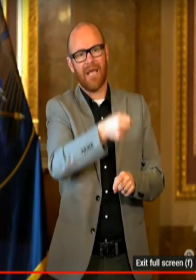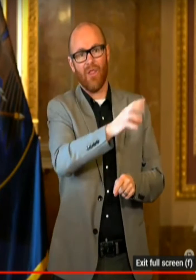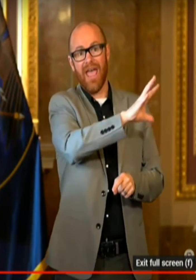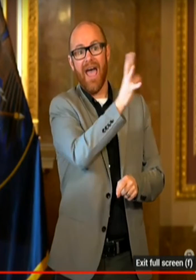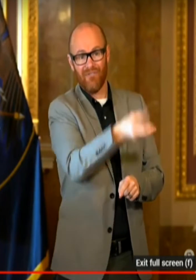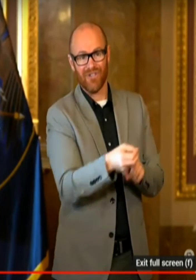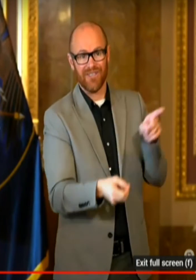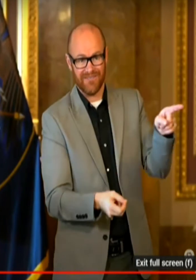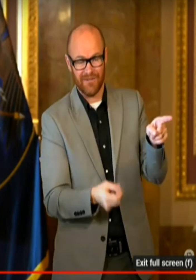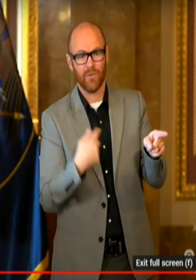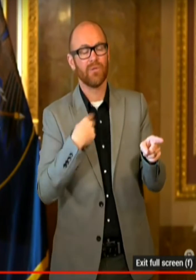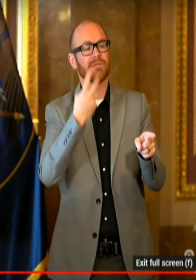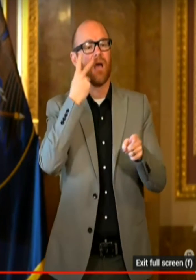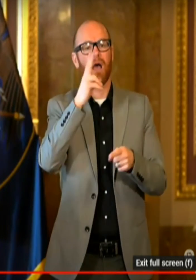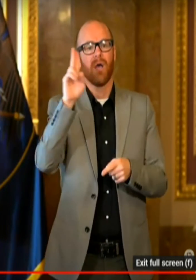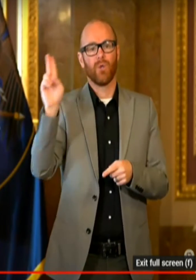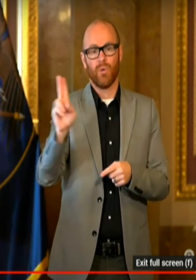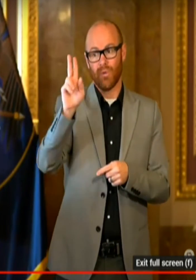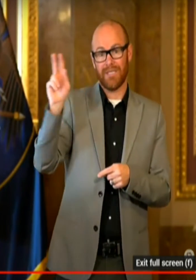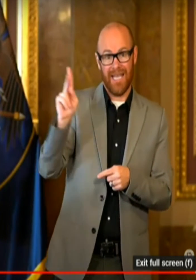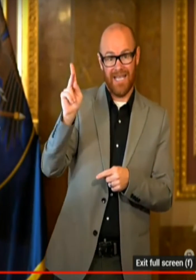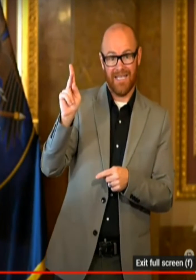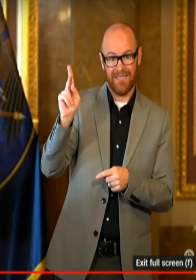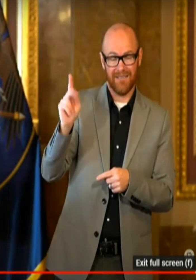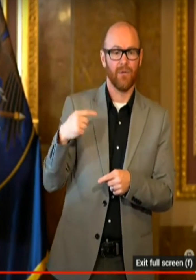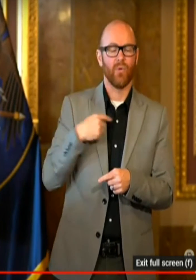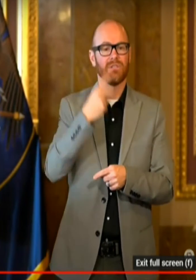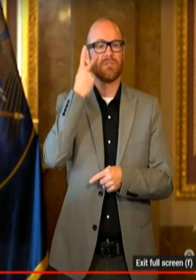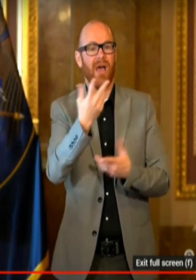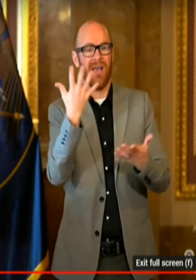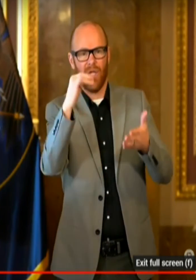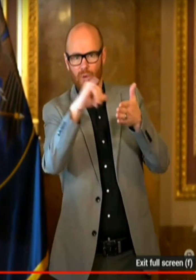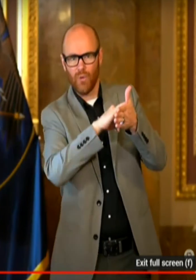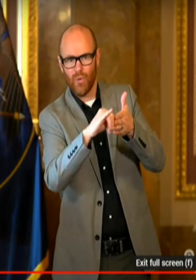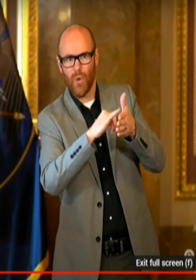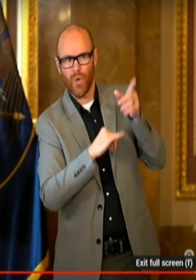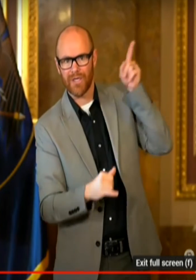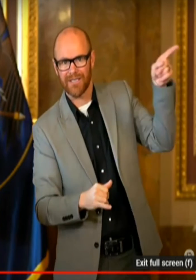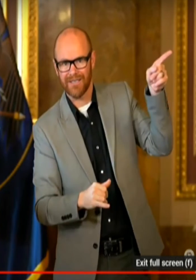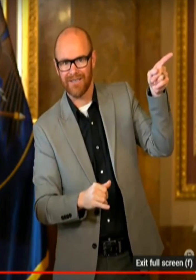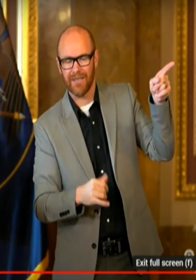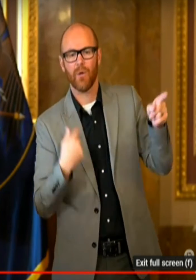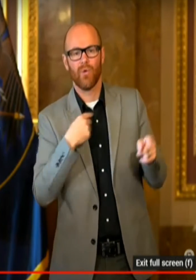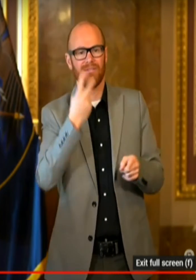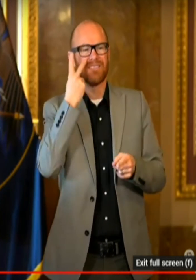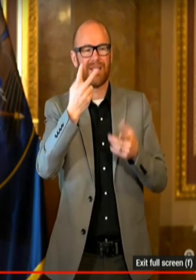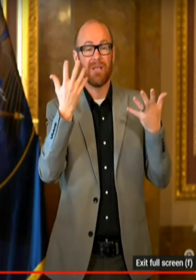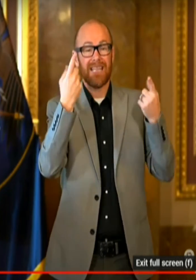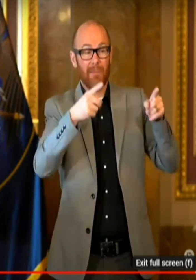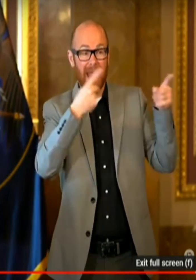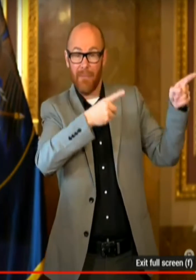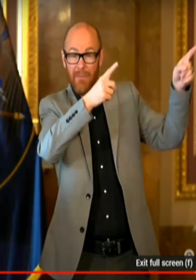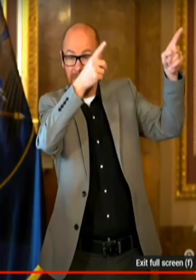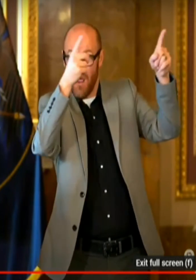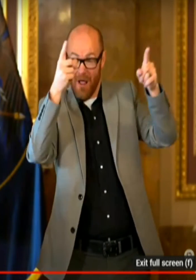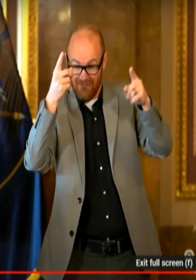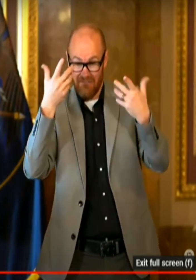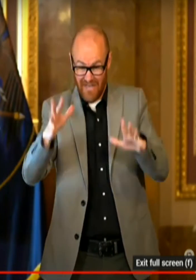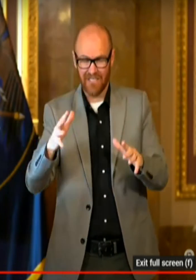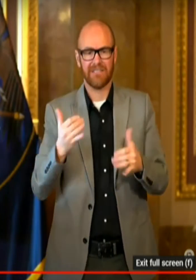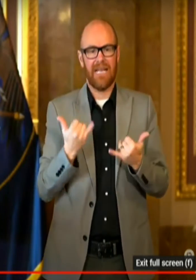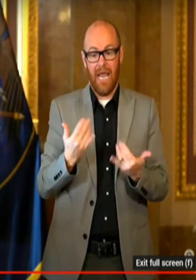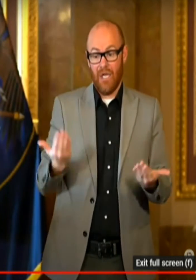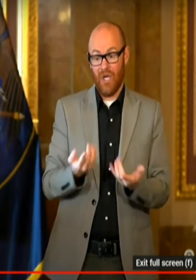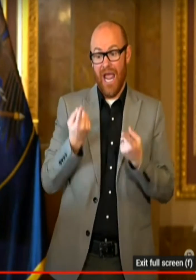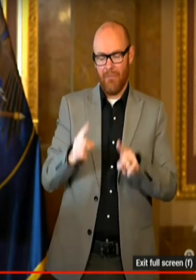We saw what happened in the UK. We saw what happened in New York. We've seen what's happened in every one of these places. And not only